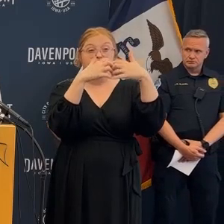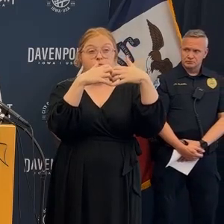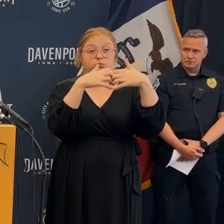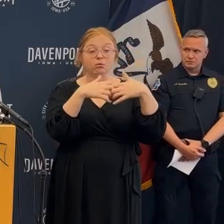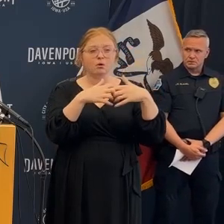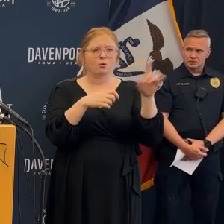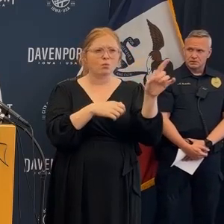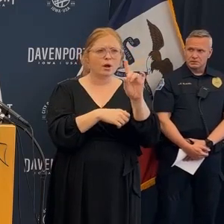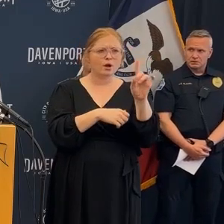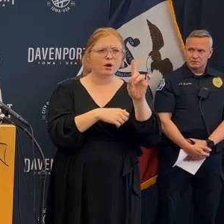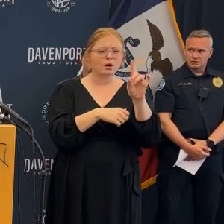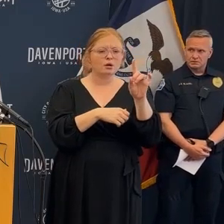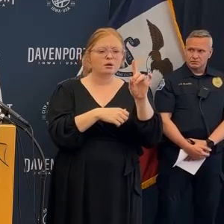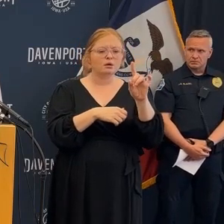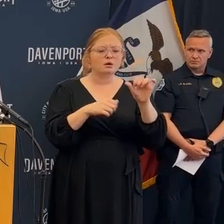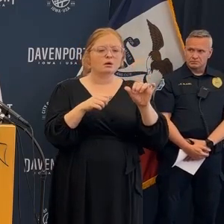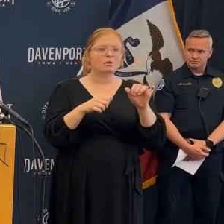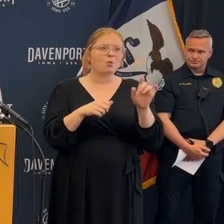Larry's saying I'm a structural engineer